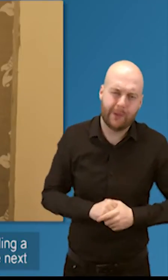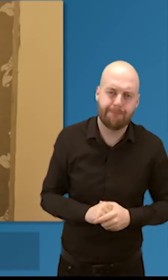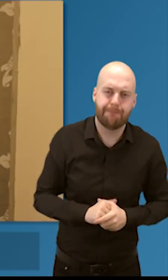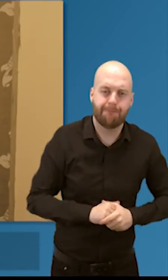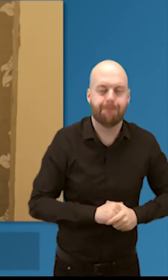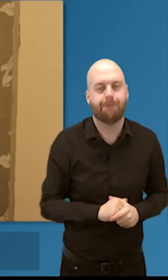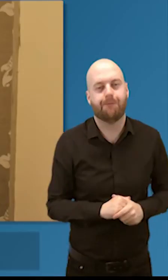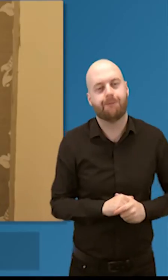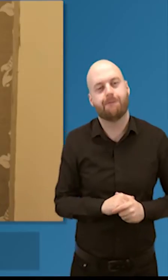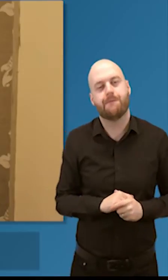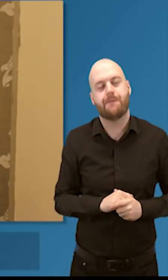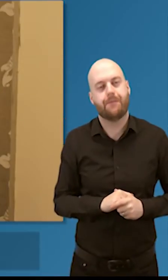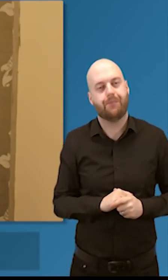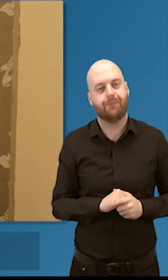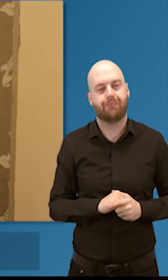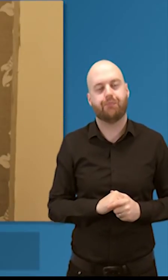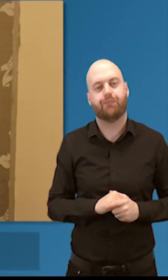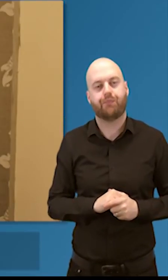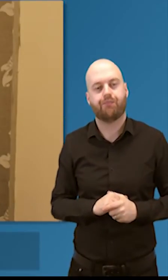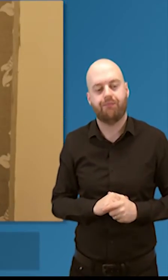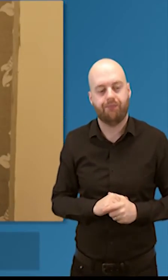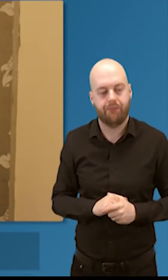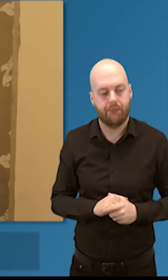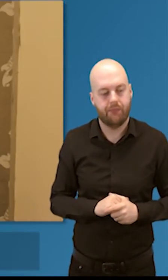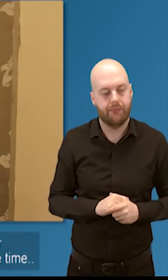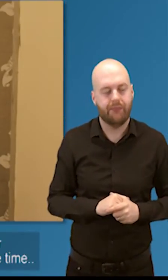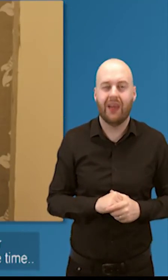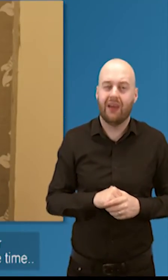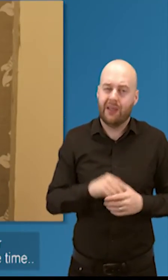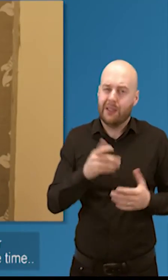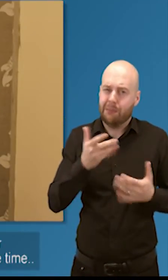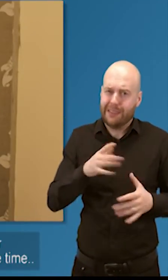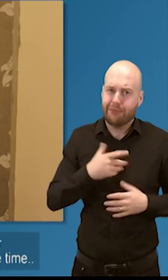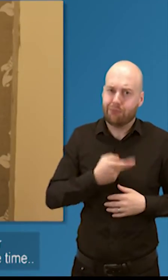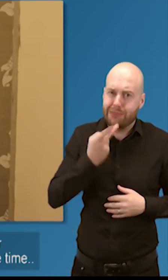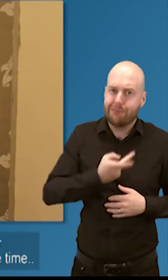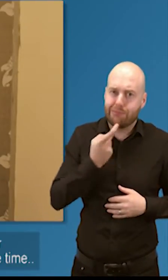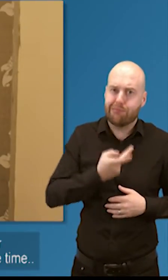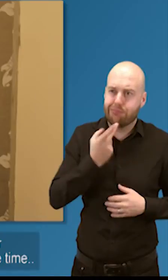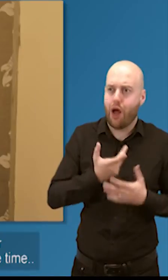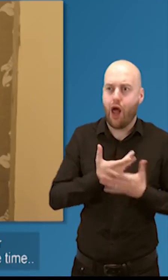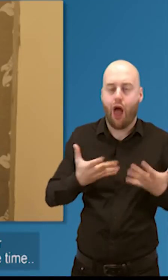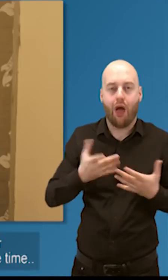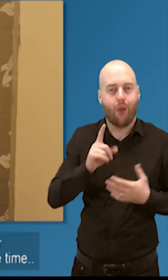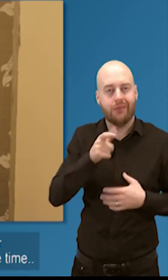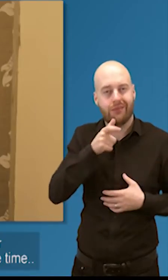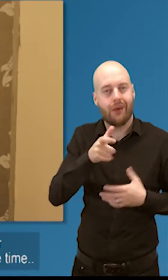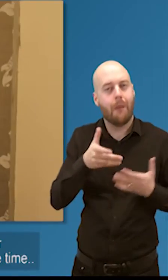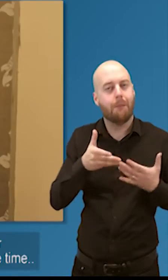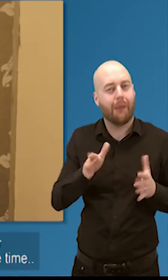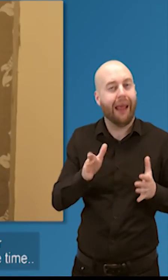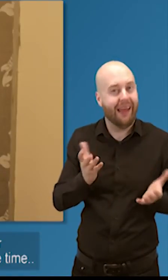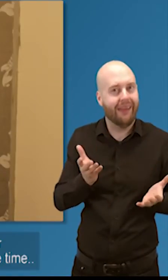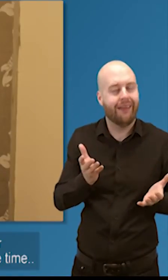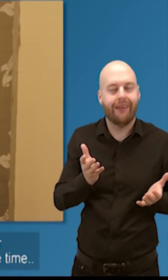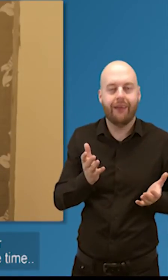be in the next couple of years on really focusing in on public trust it's a complicated one for for for us in the and